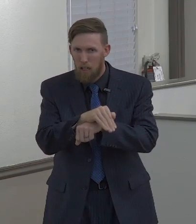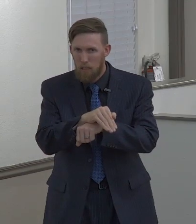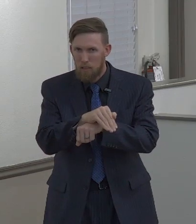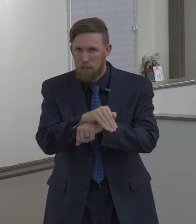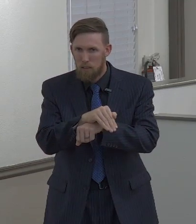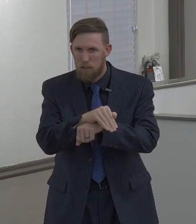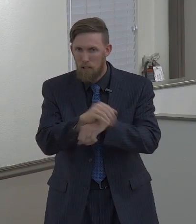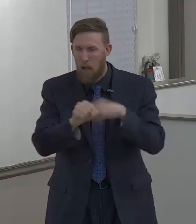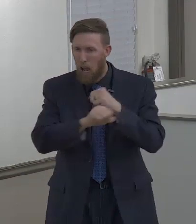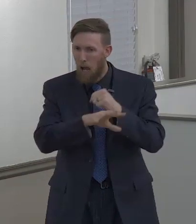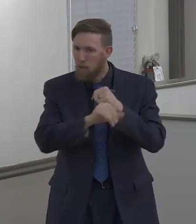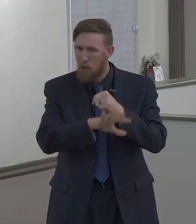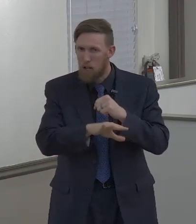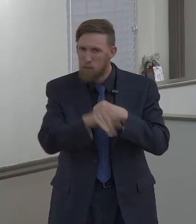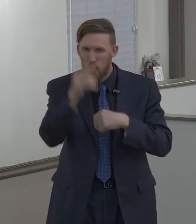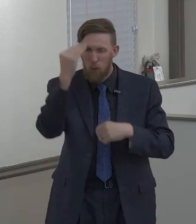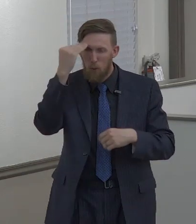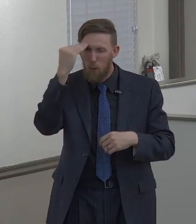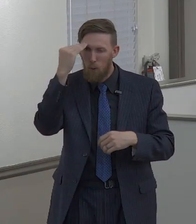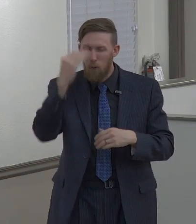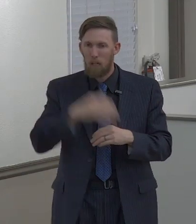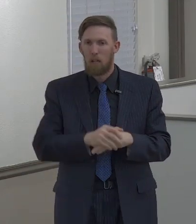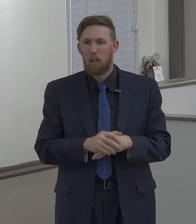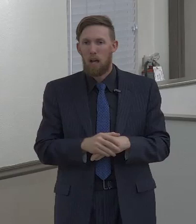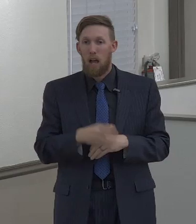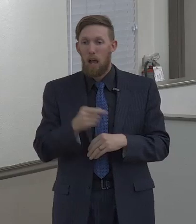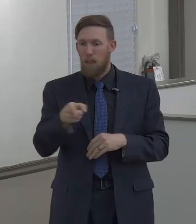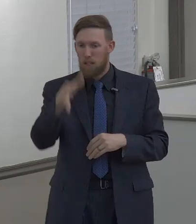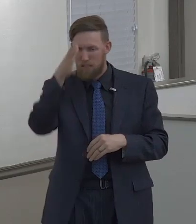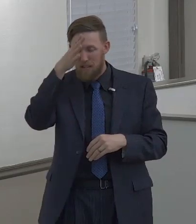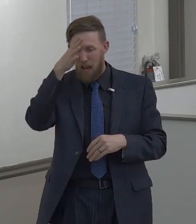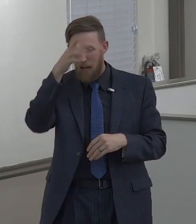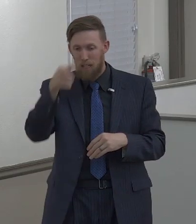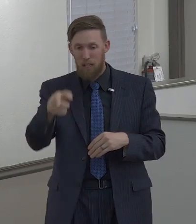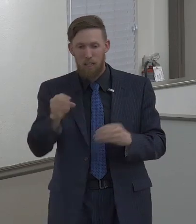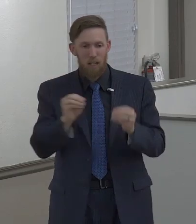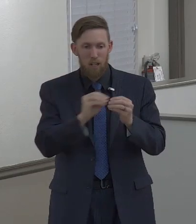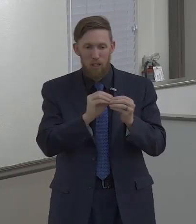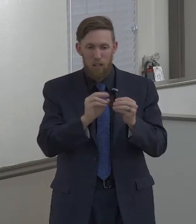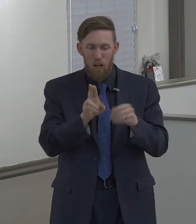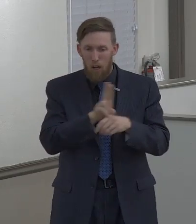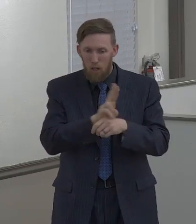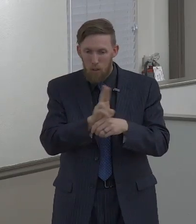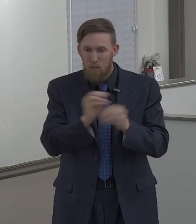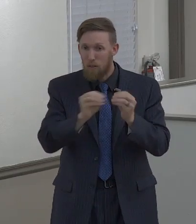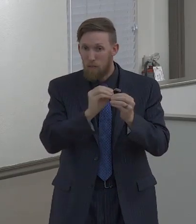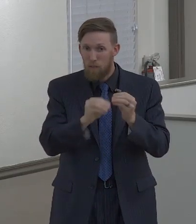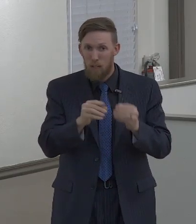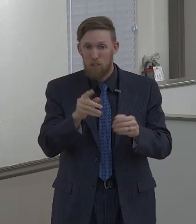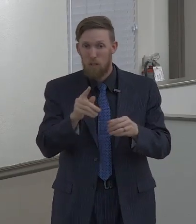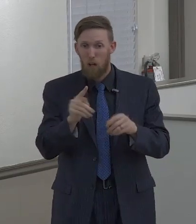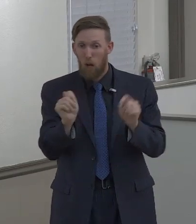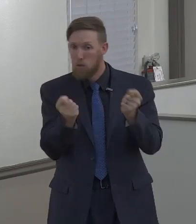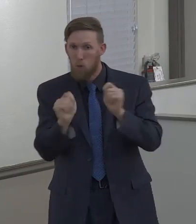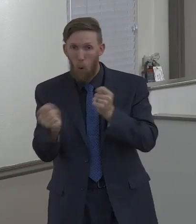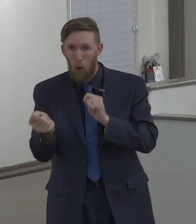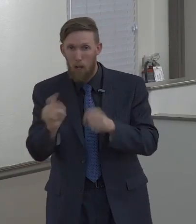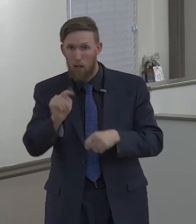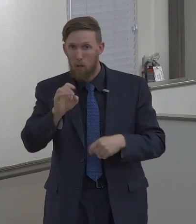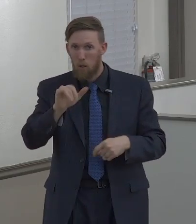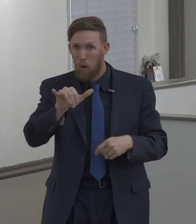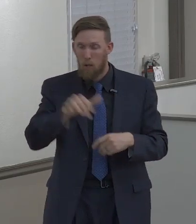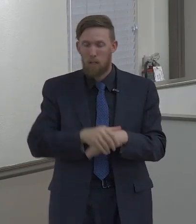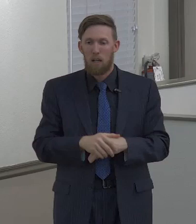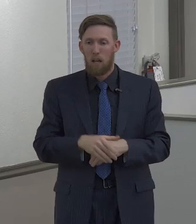chance to use it on his kid's toy. His son broke his toy. Man, his son was devastated. And he just wanted his toy fixed.